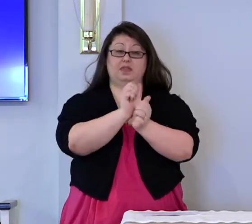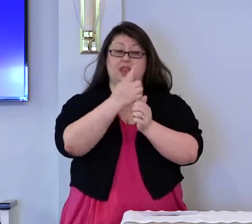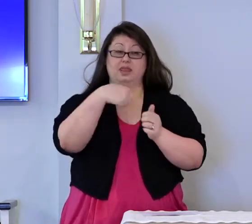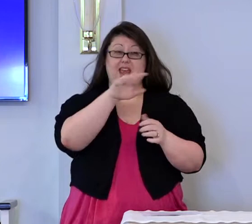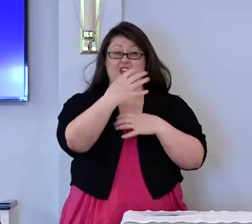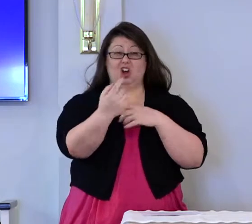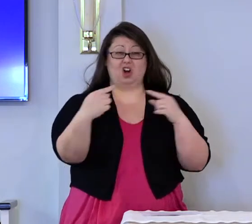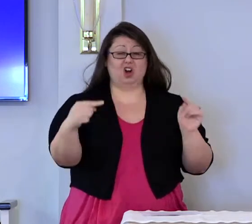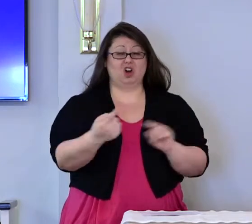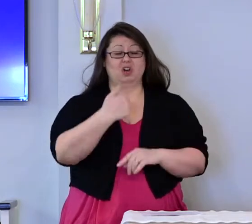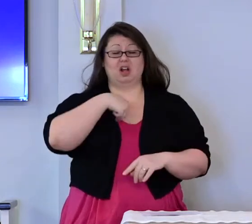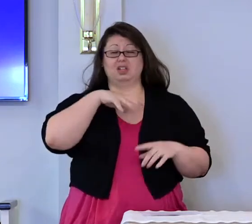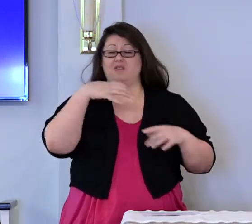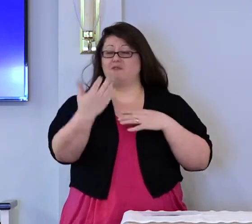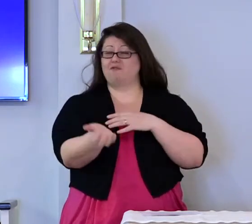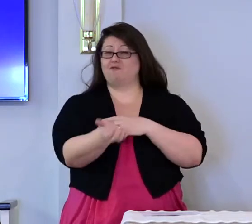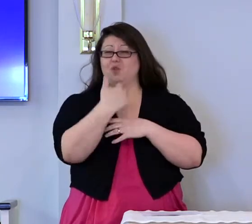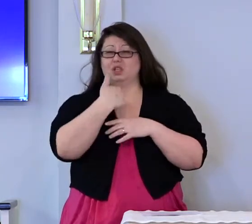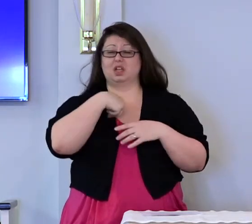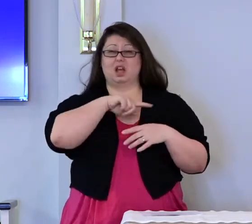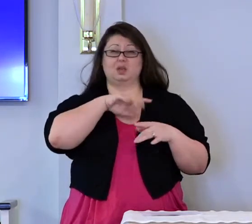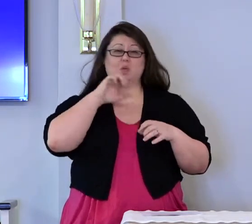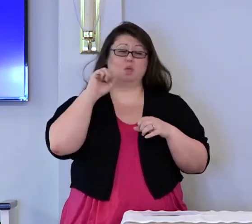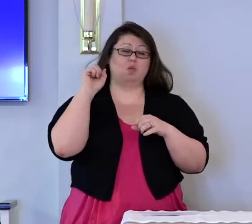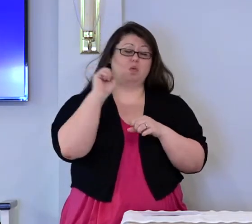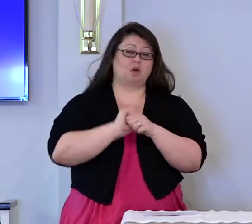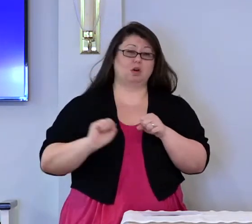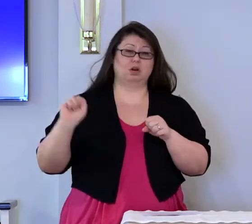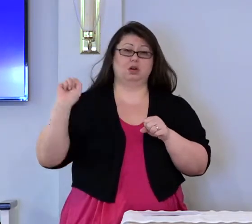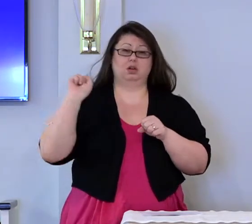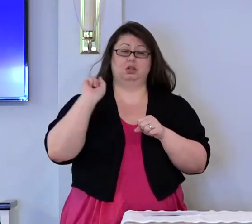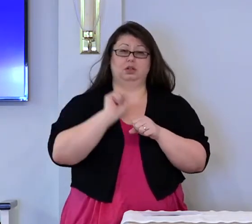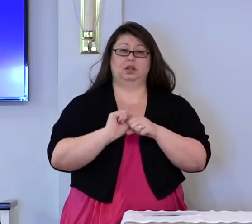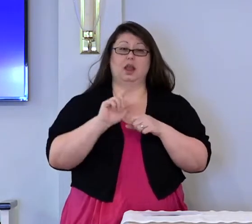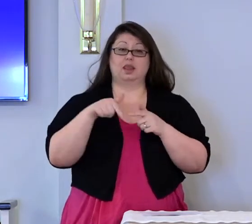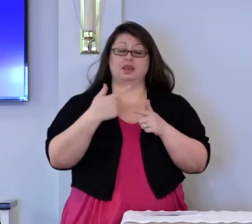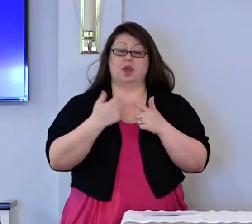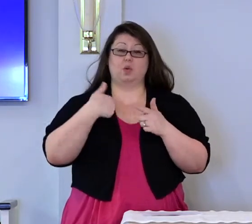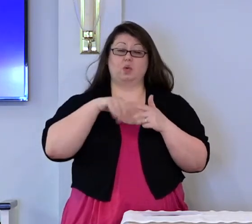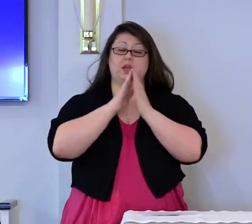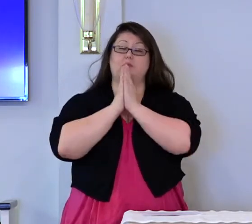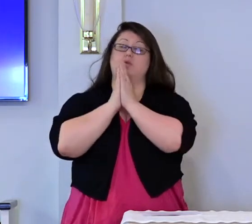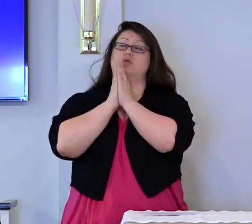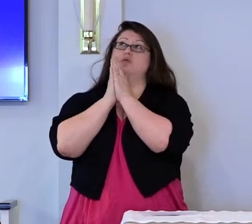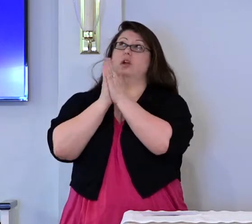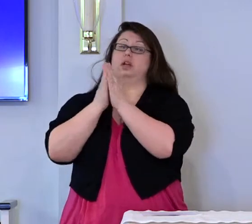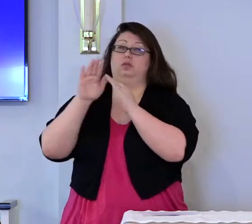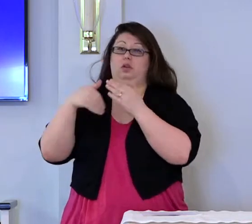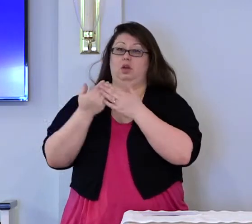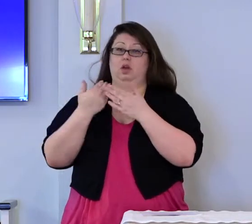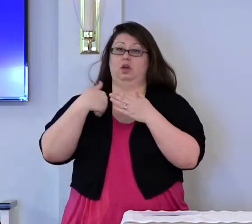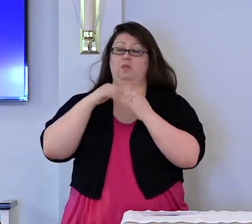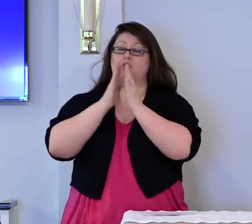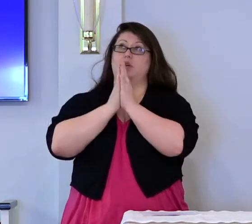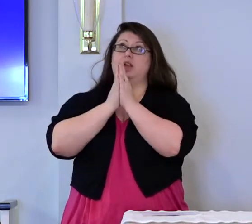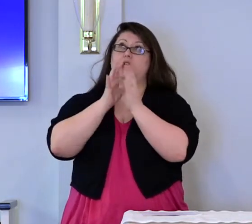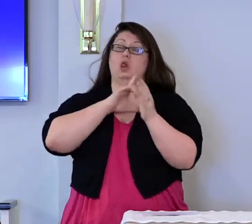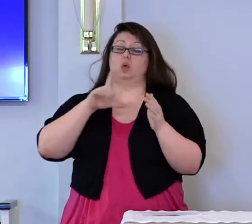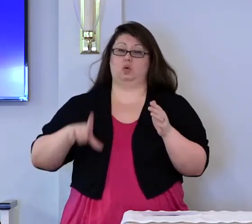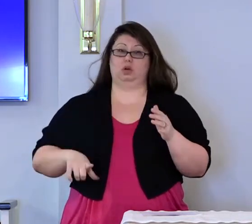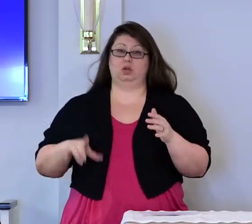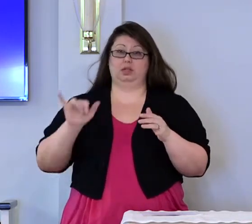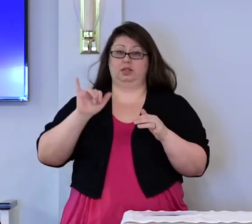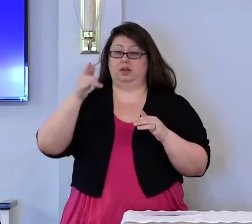us and forced us to work very hard. Then we prayed to the Lord, the God of our